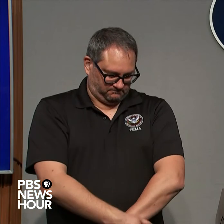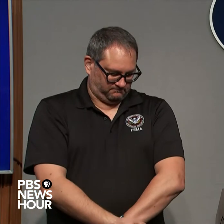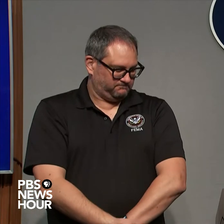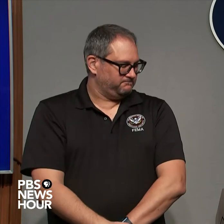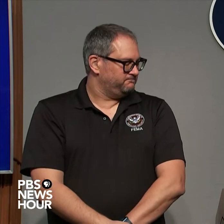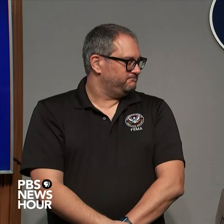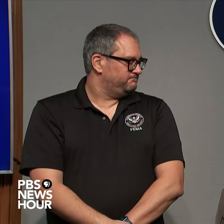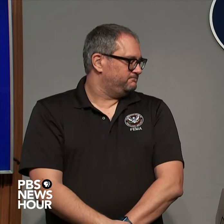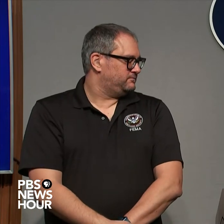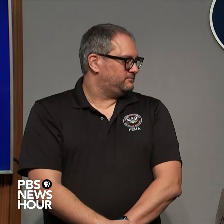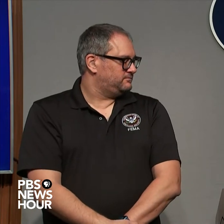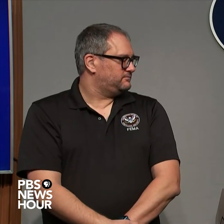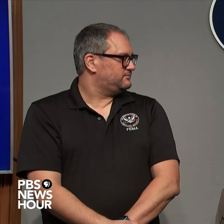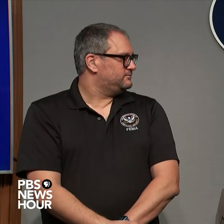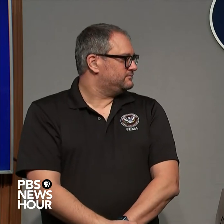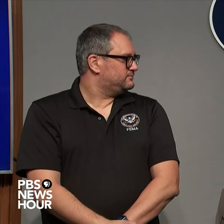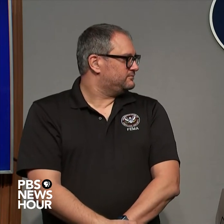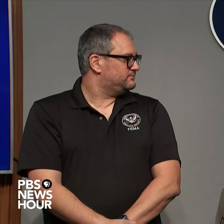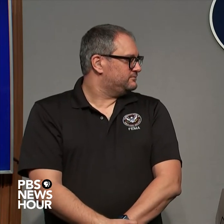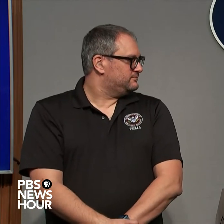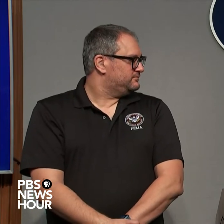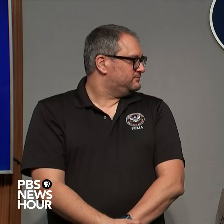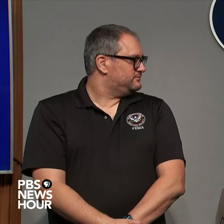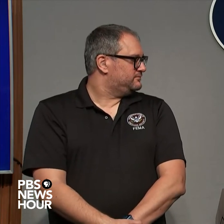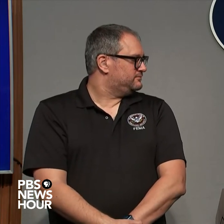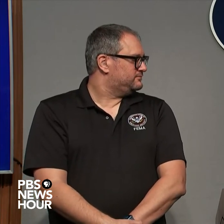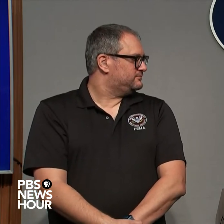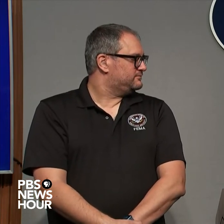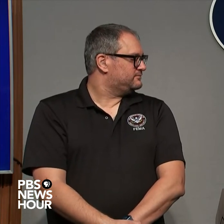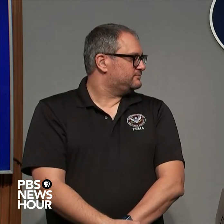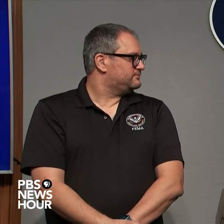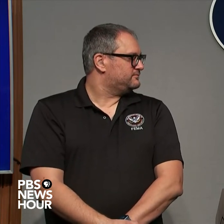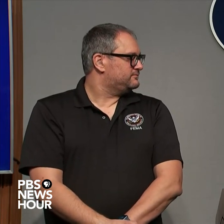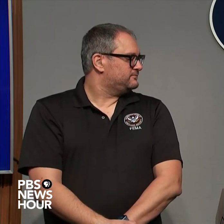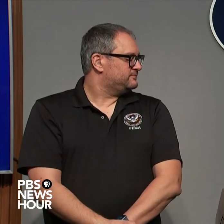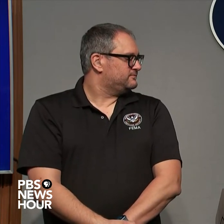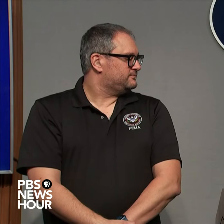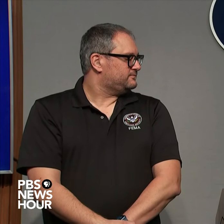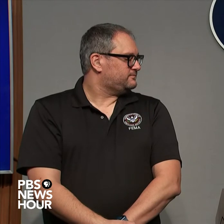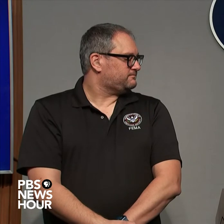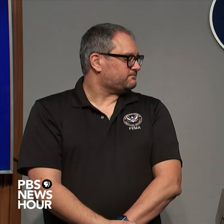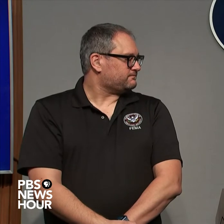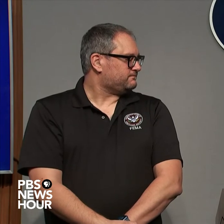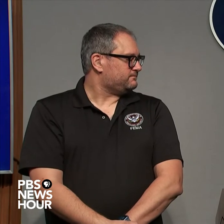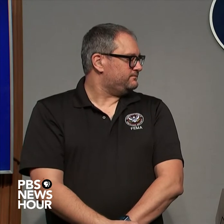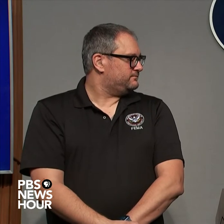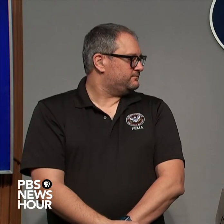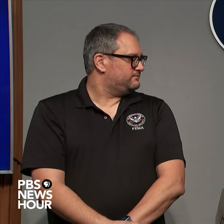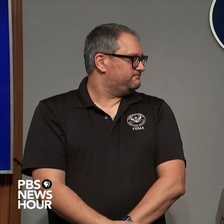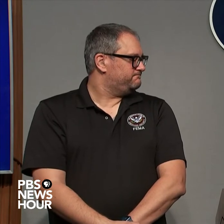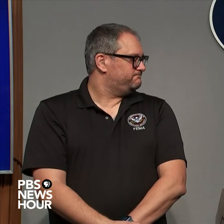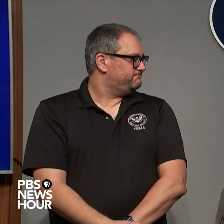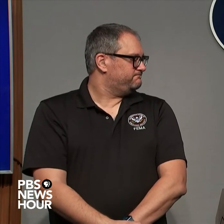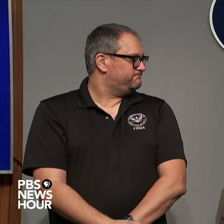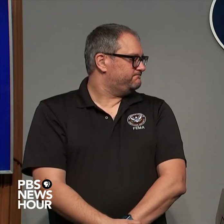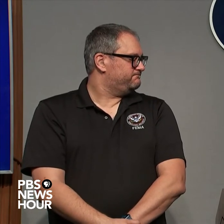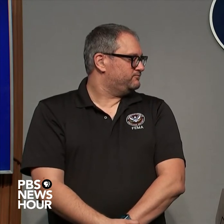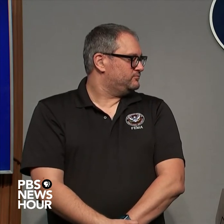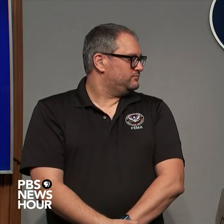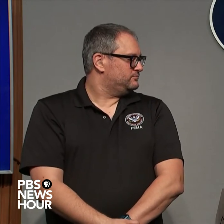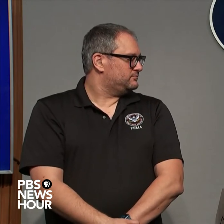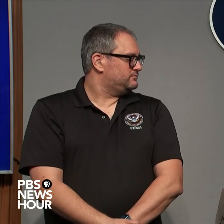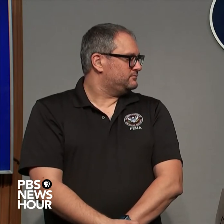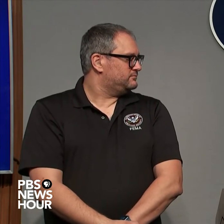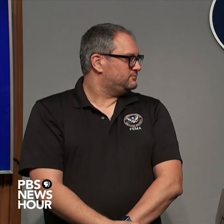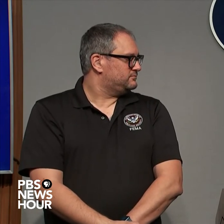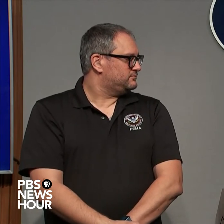administradora también estos esfuerzos de FEMA no pueden ser posibles si no tenemos el apoyo y la coordinación de todas las